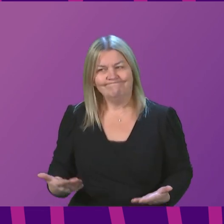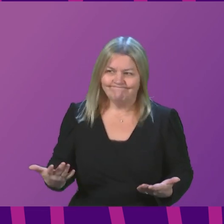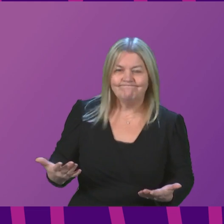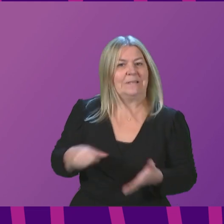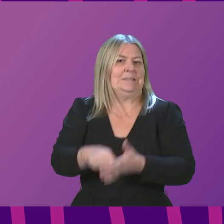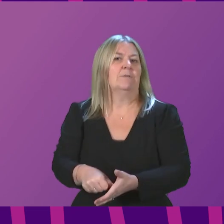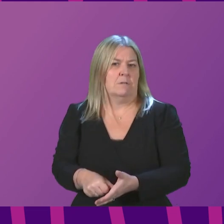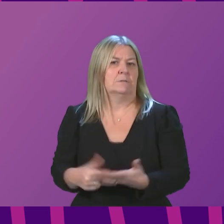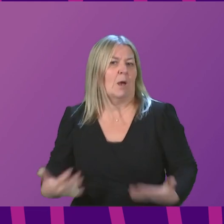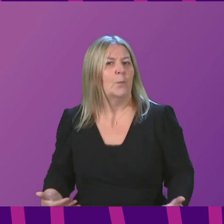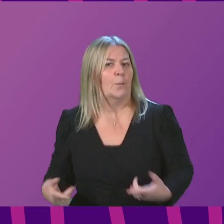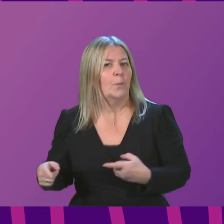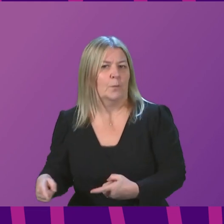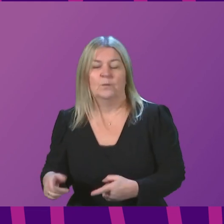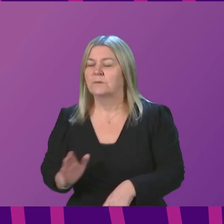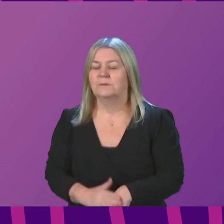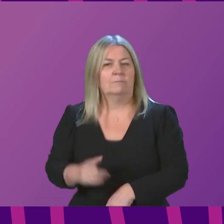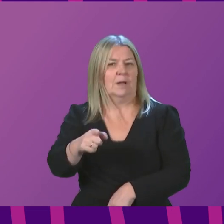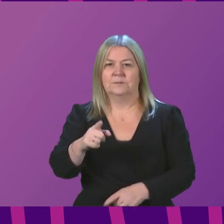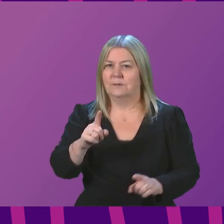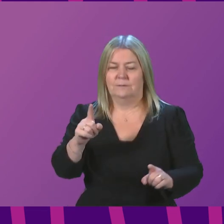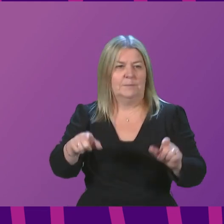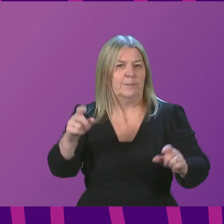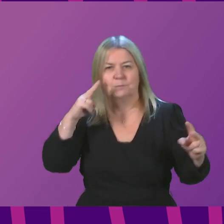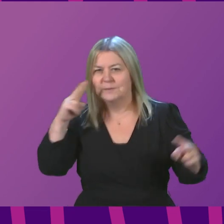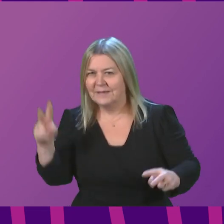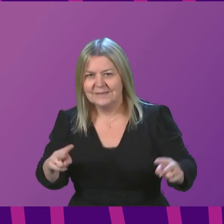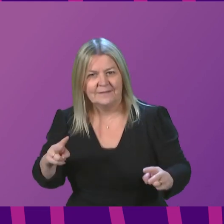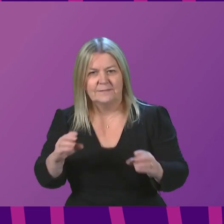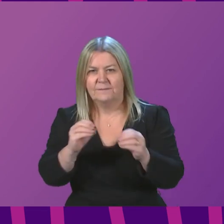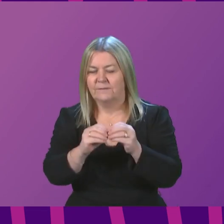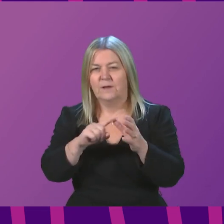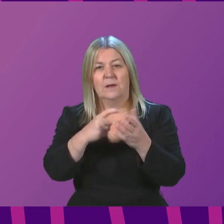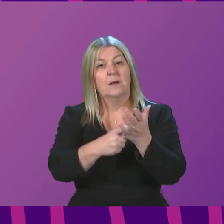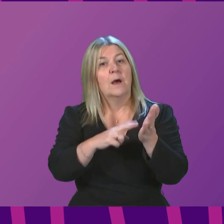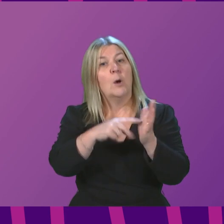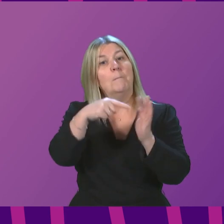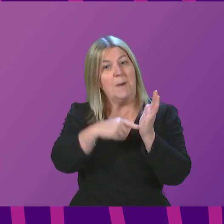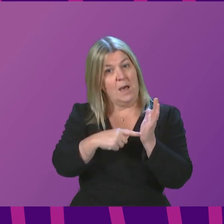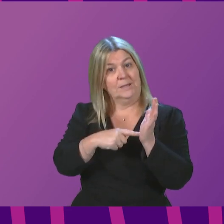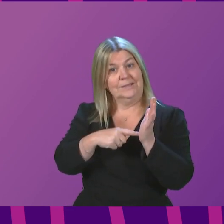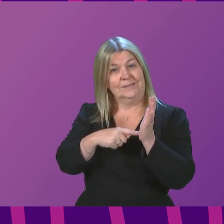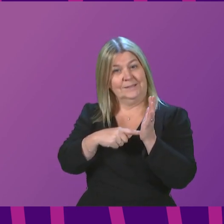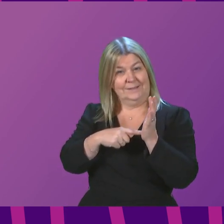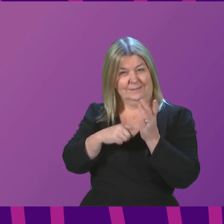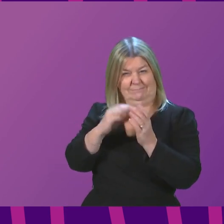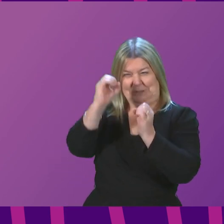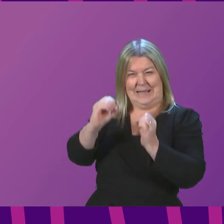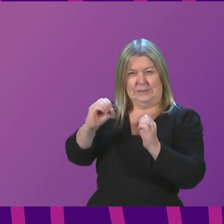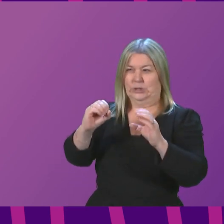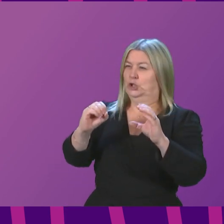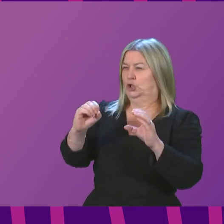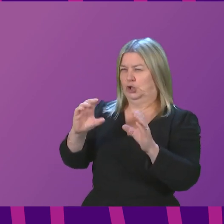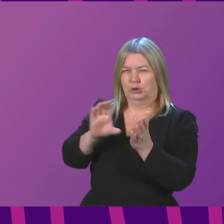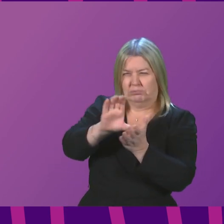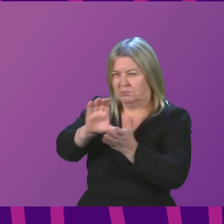the UK. Whatever one's view on the Barnet formula, it is not fit for purpose in the face of a public health emergency,